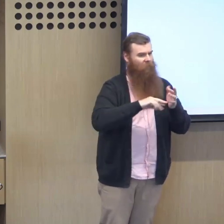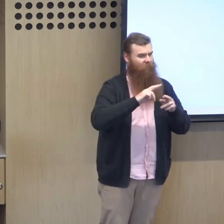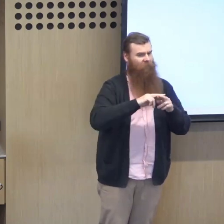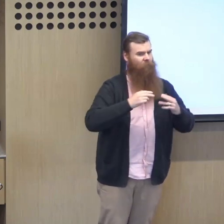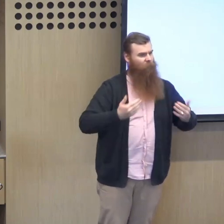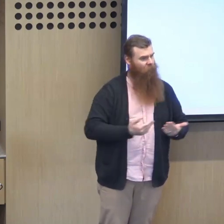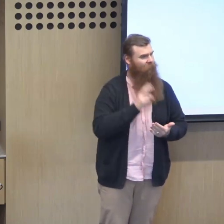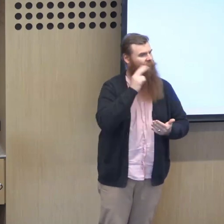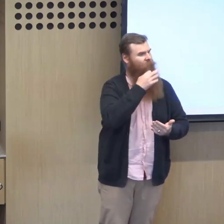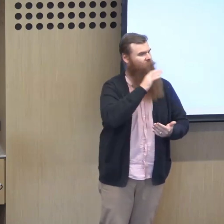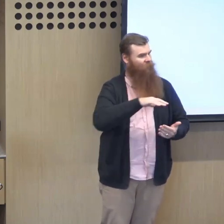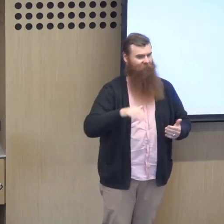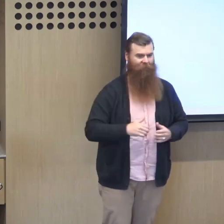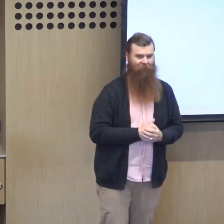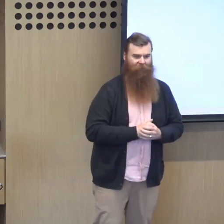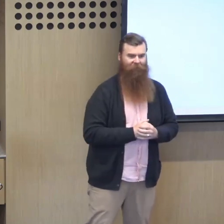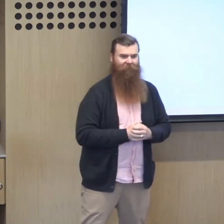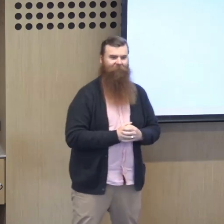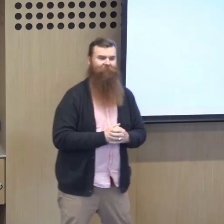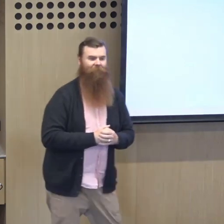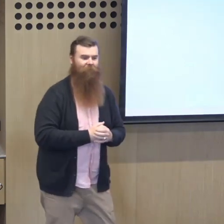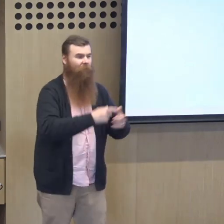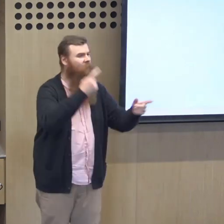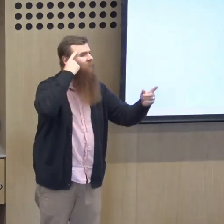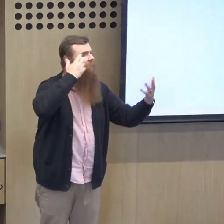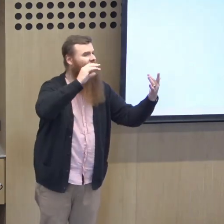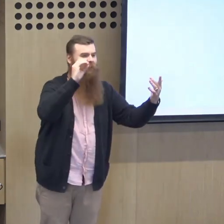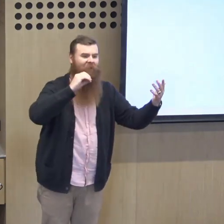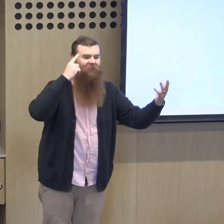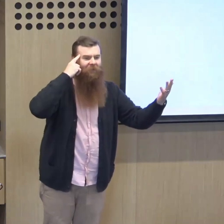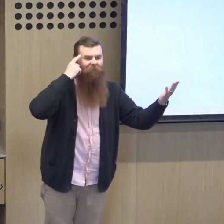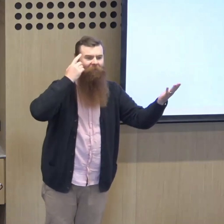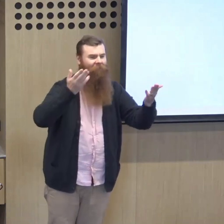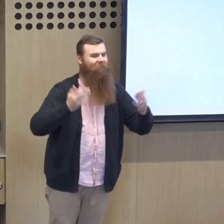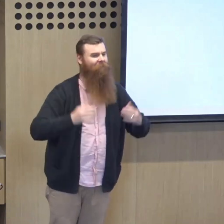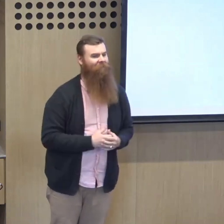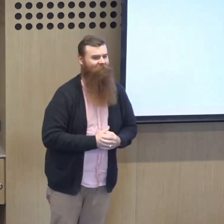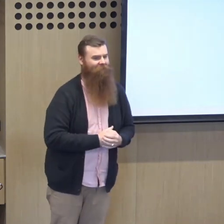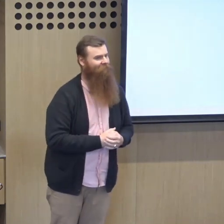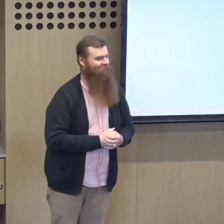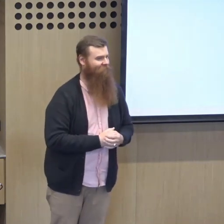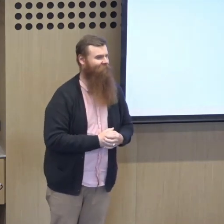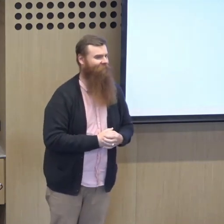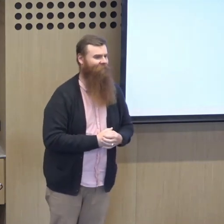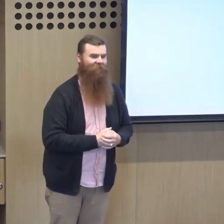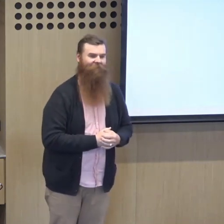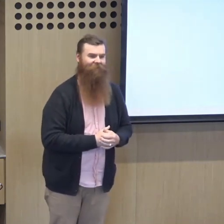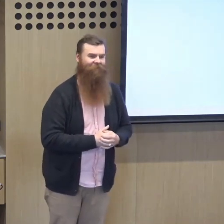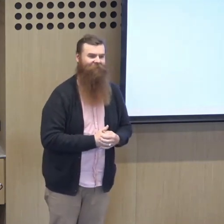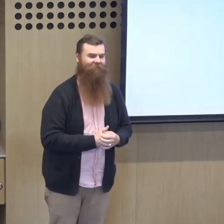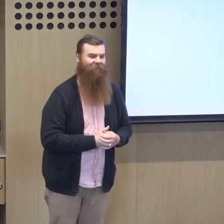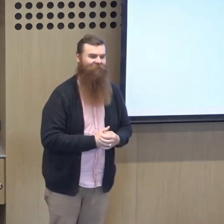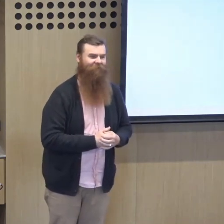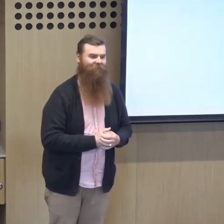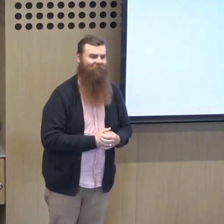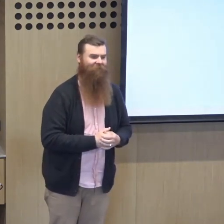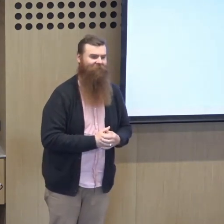that percentage of that is quite low. And that's a, it's a consideration. I'm just curious how many people who you think are born to